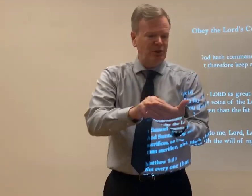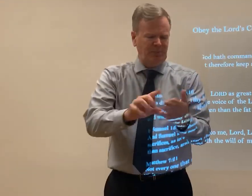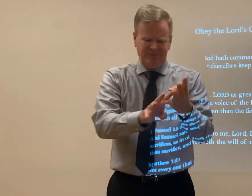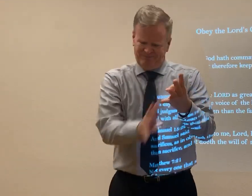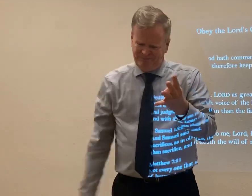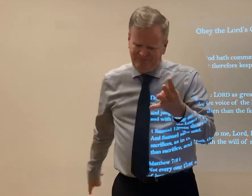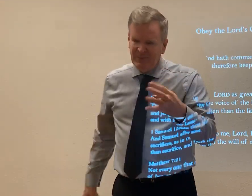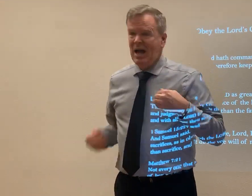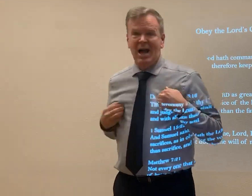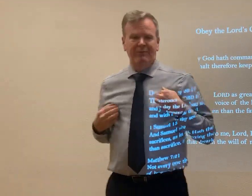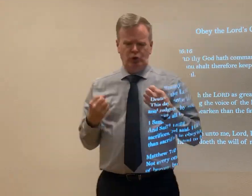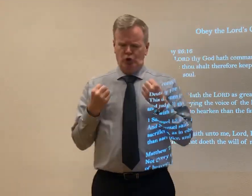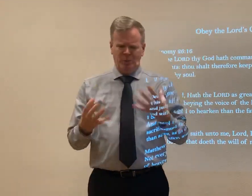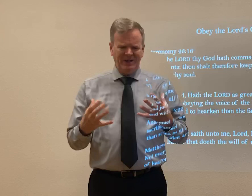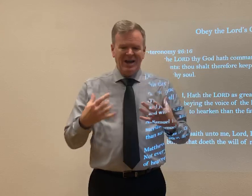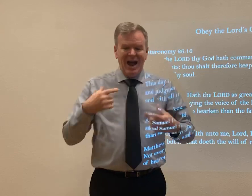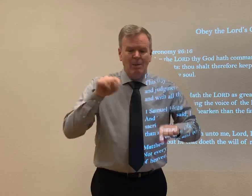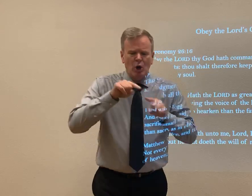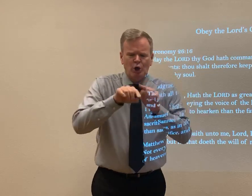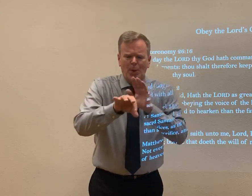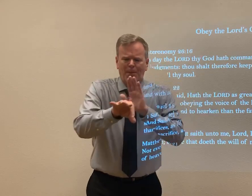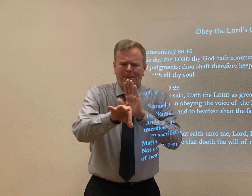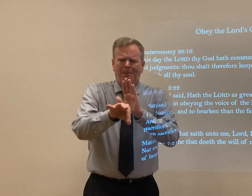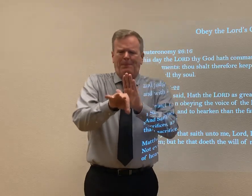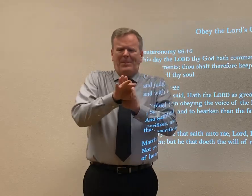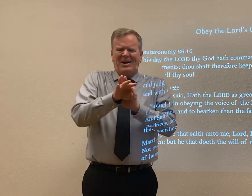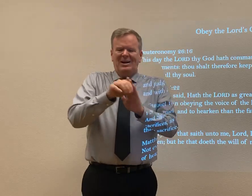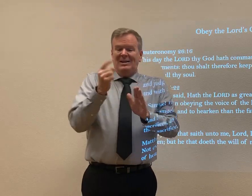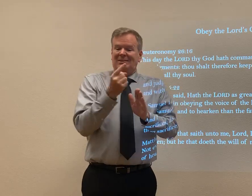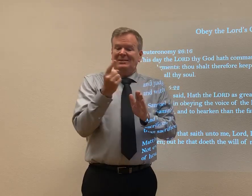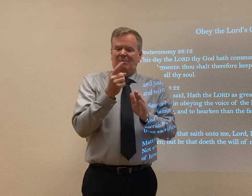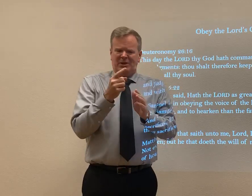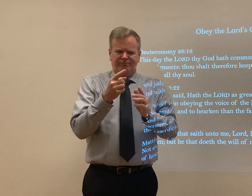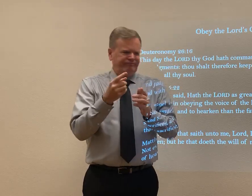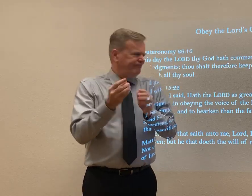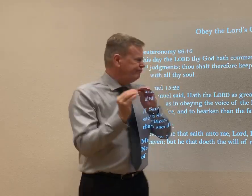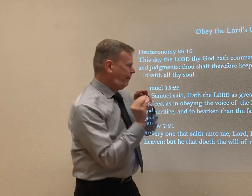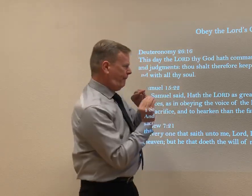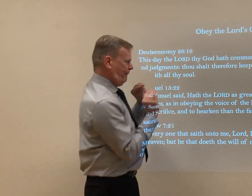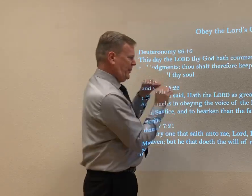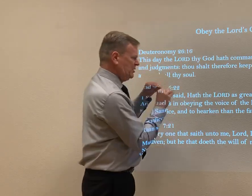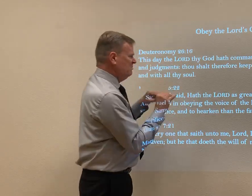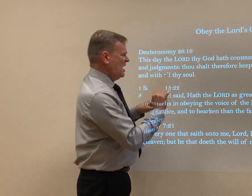All of the scriptures in our Bibles, there's way too many. I mean, at this point, we're just picking and choosing if we want to set a lesson.